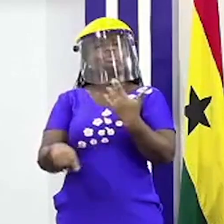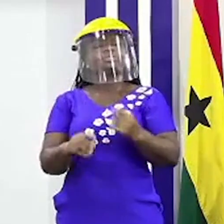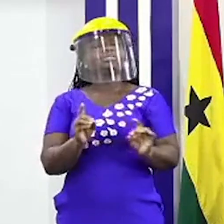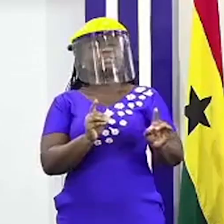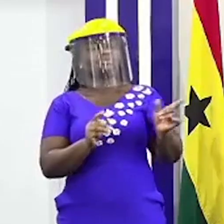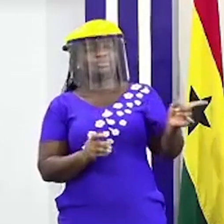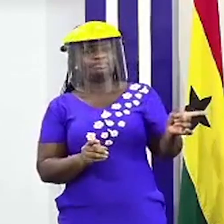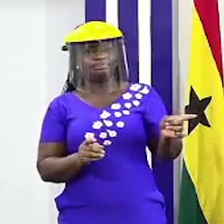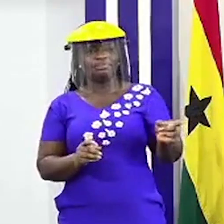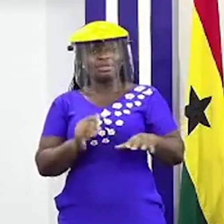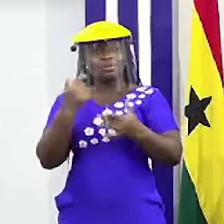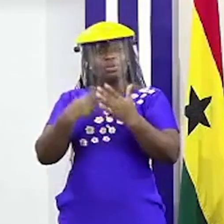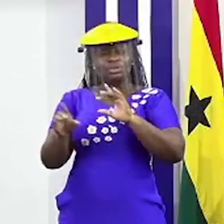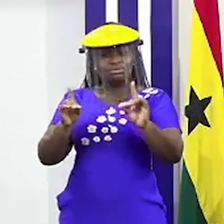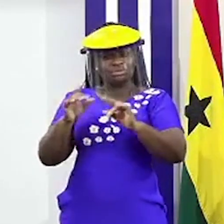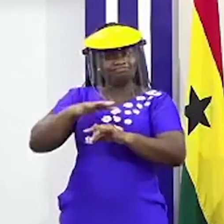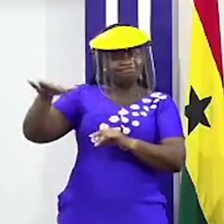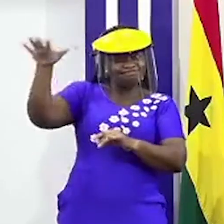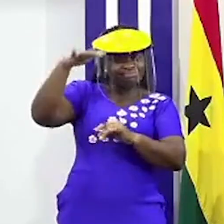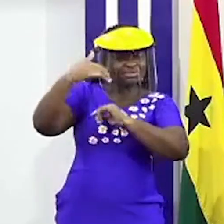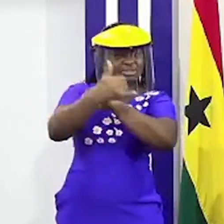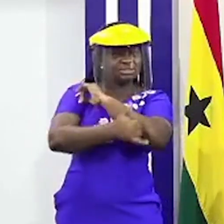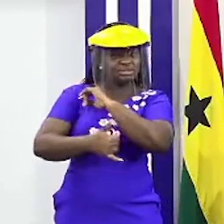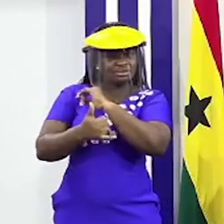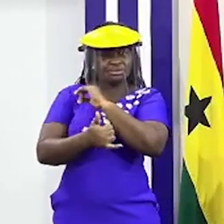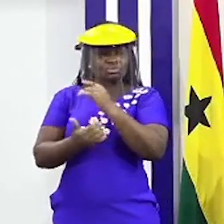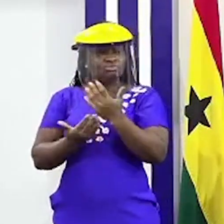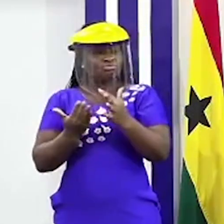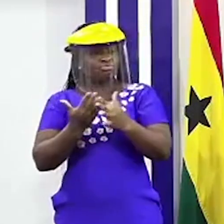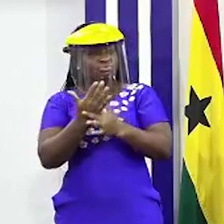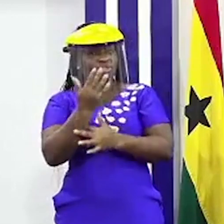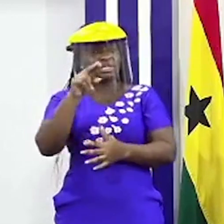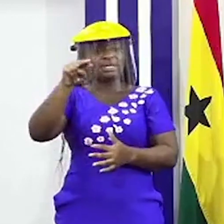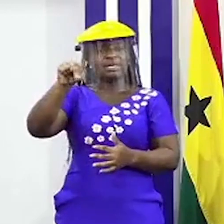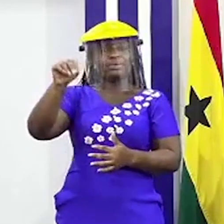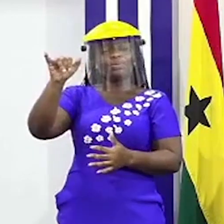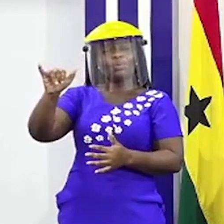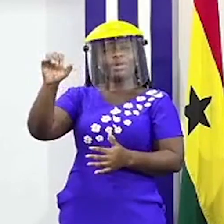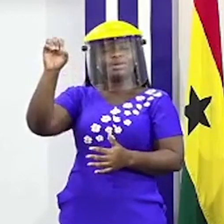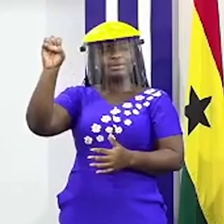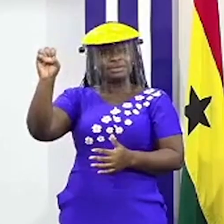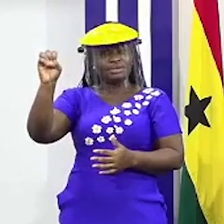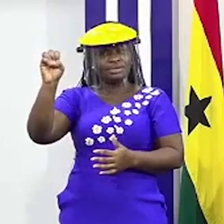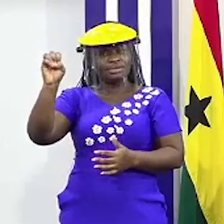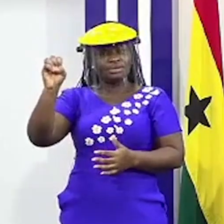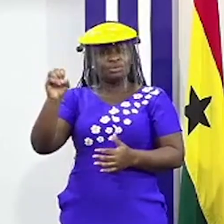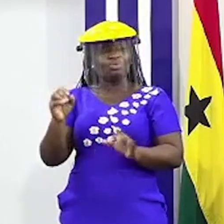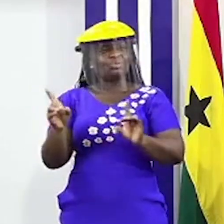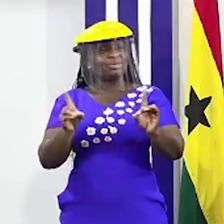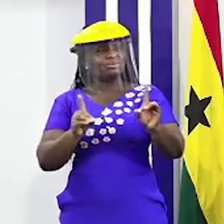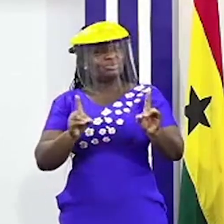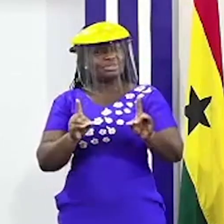so what we have been across the country through the anyway across the country we are doing natural grass